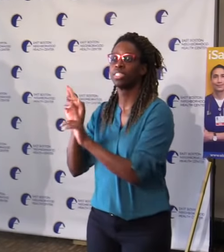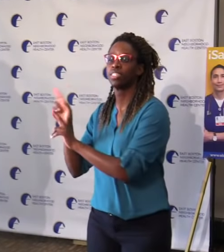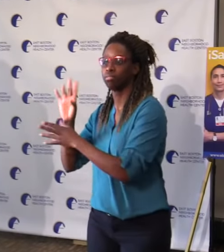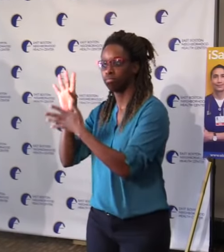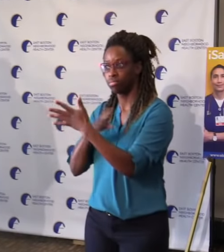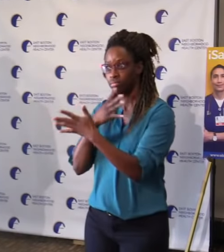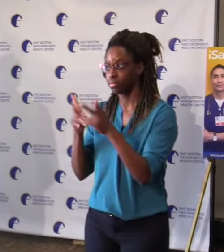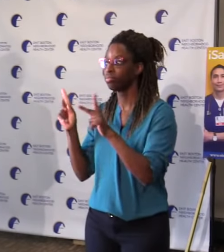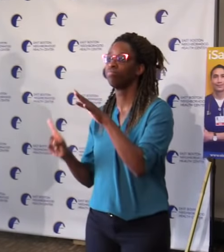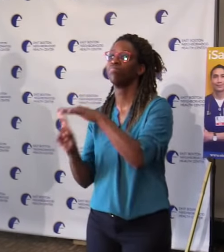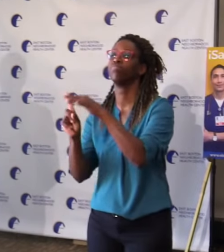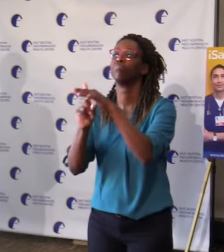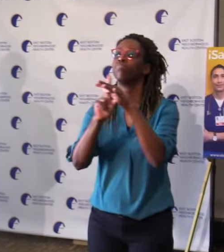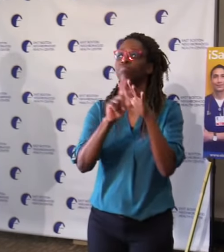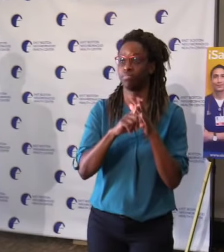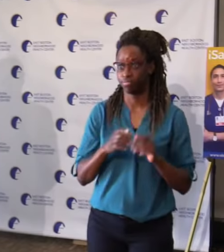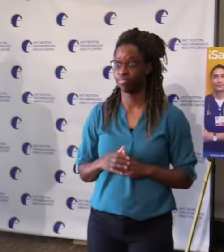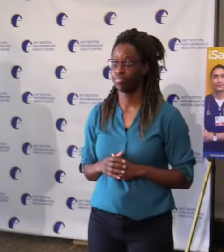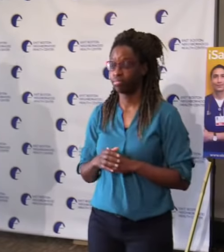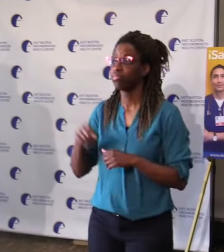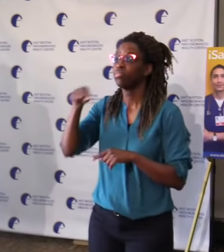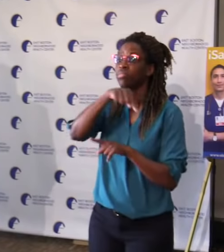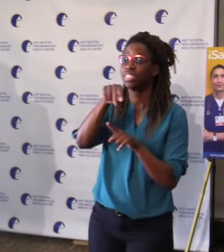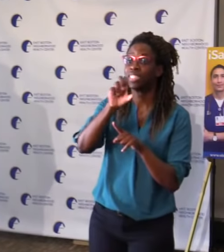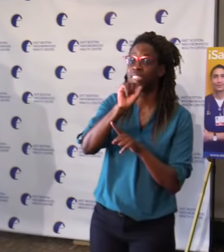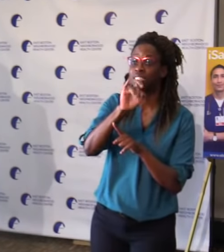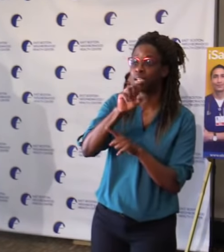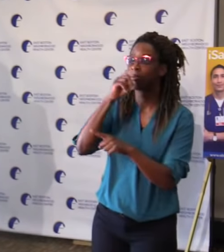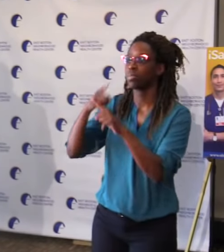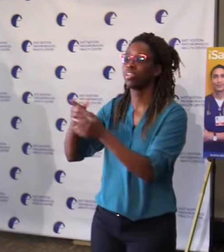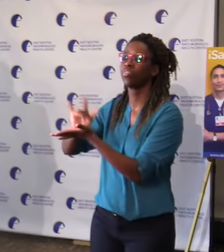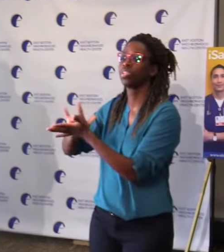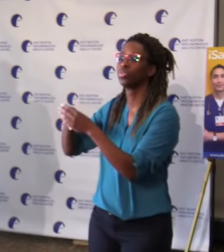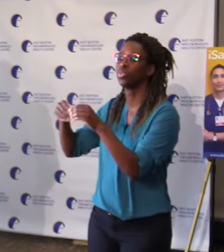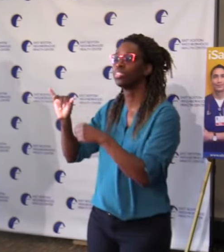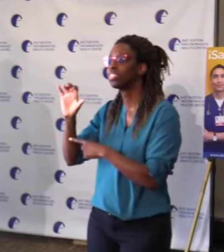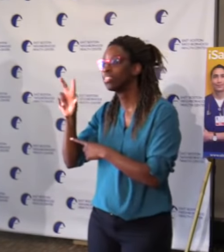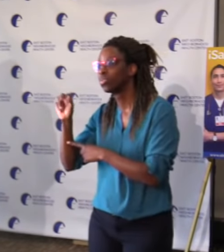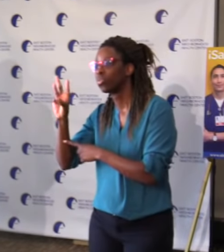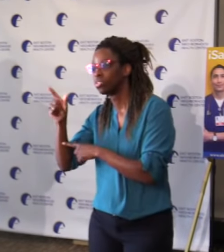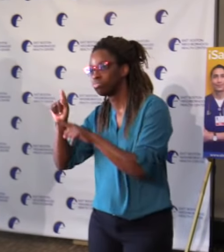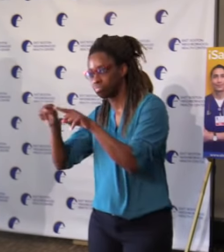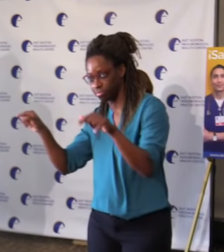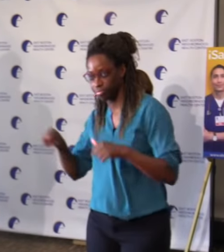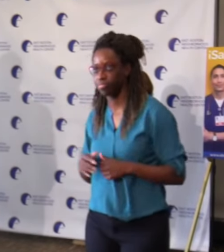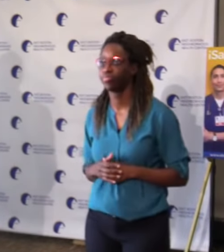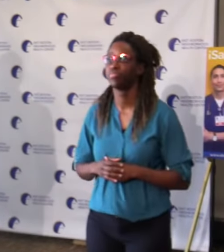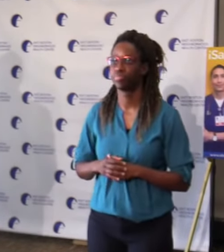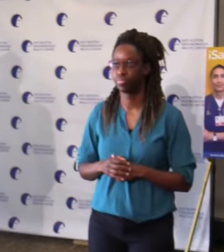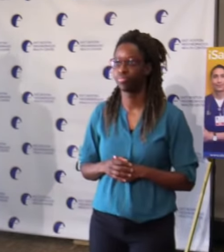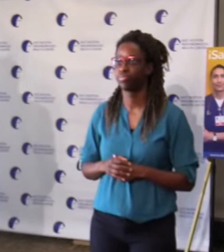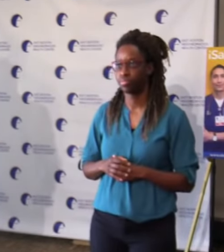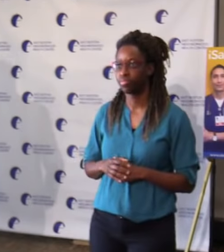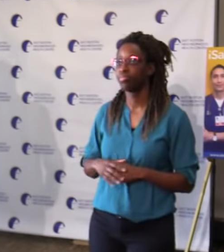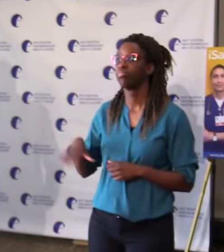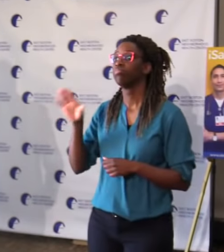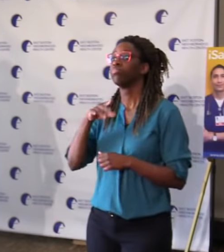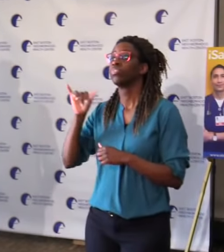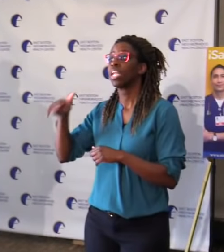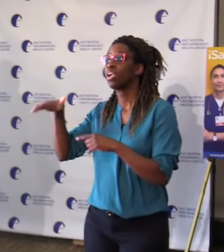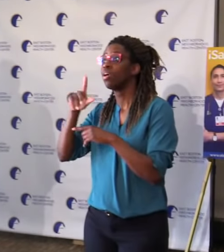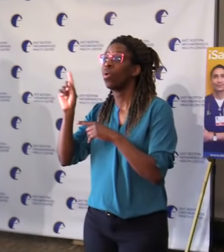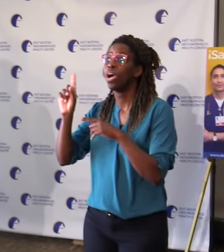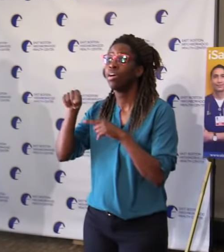53,000 of those appointments were at mass vaccination sites at Gillette, Fenway, Springfield, and